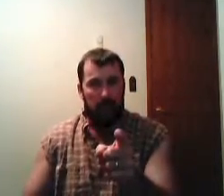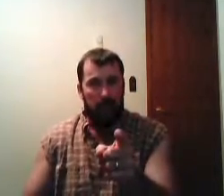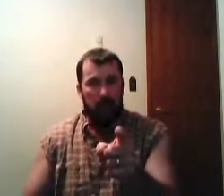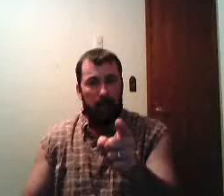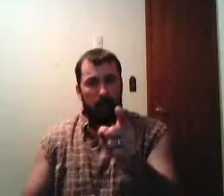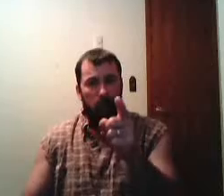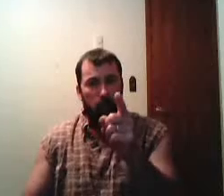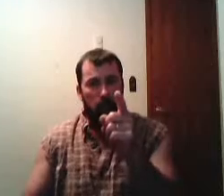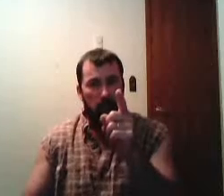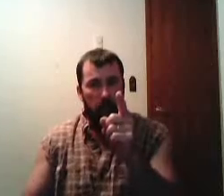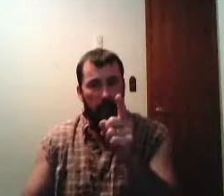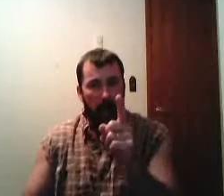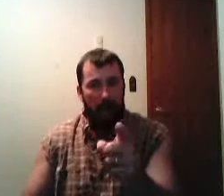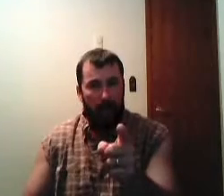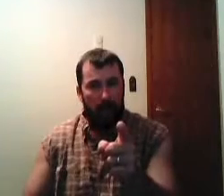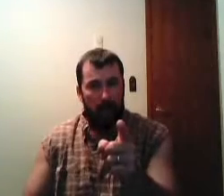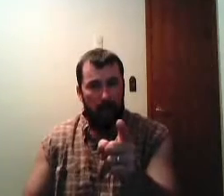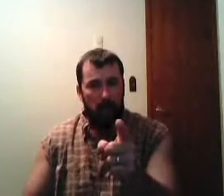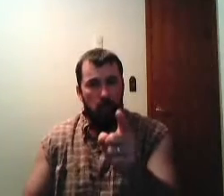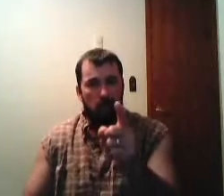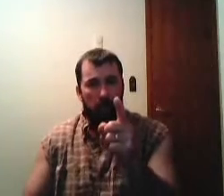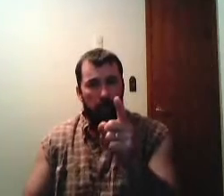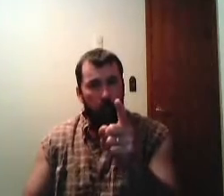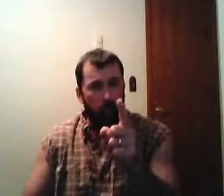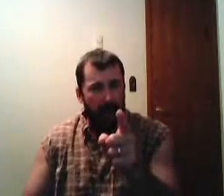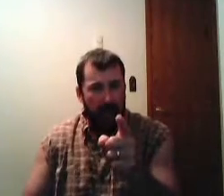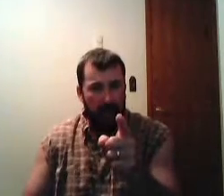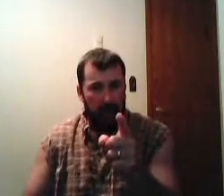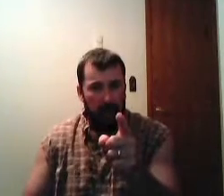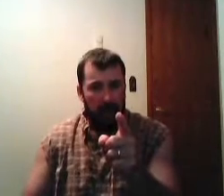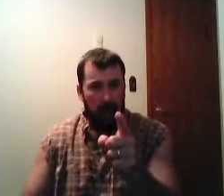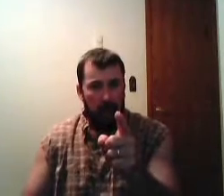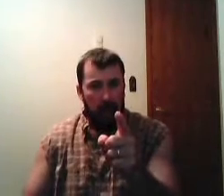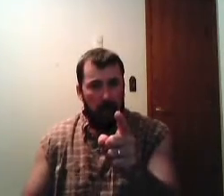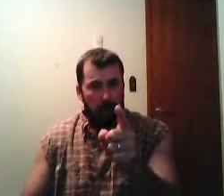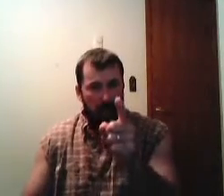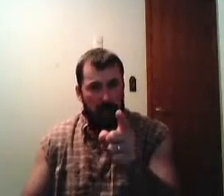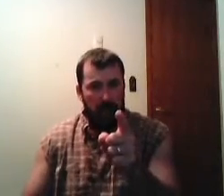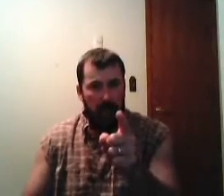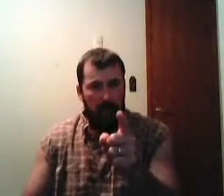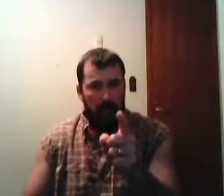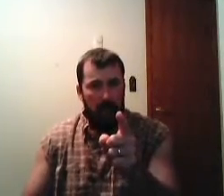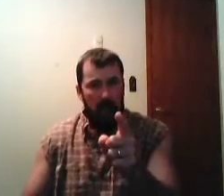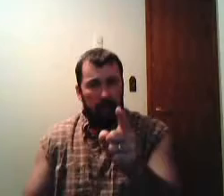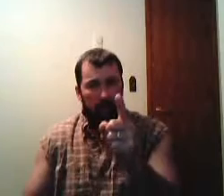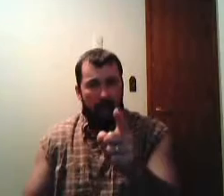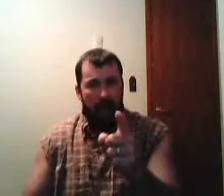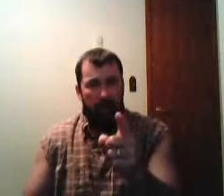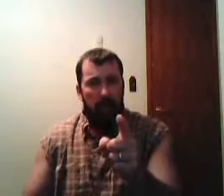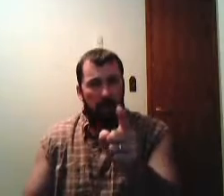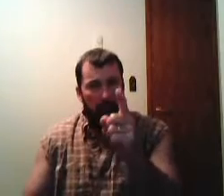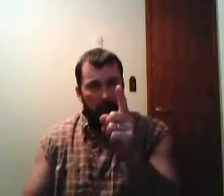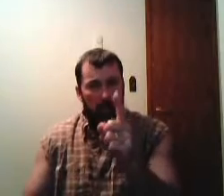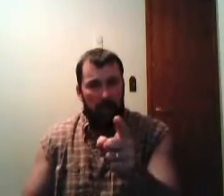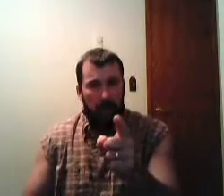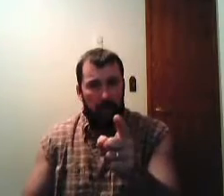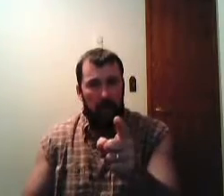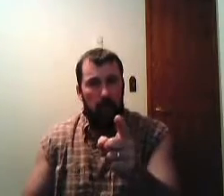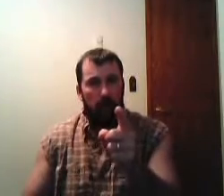that are destroying human life you have no right to take the life of a baby you have